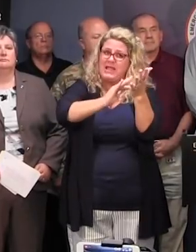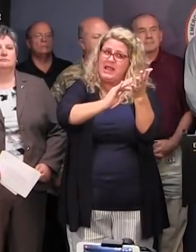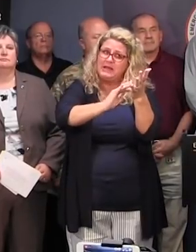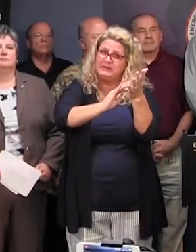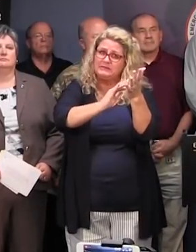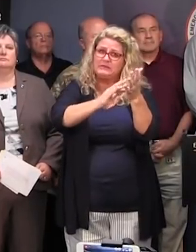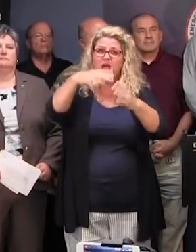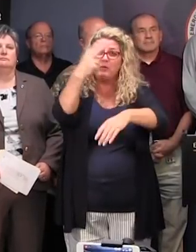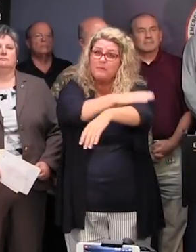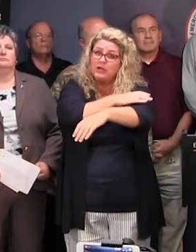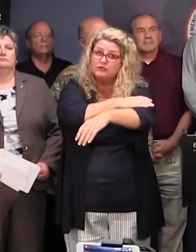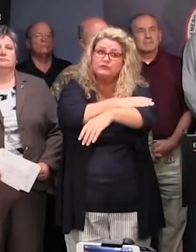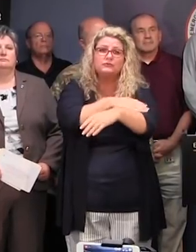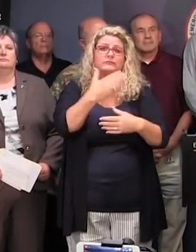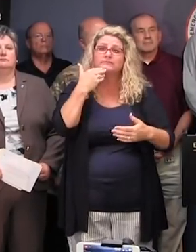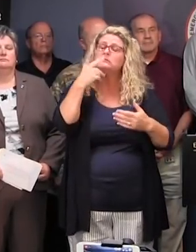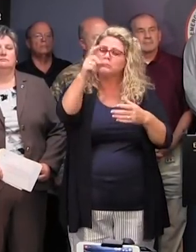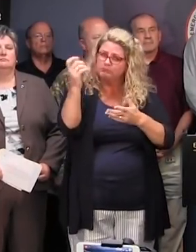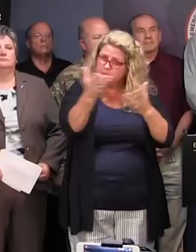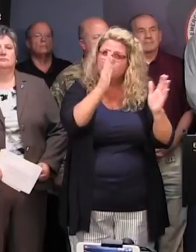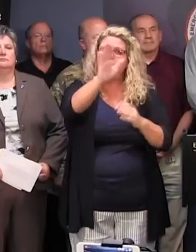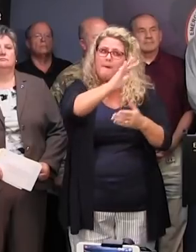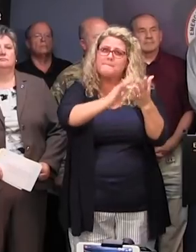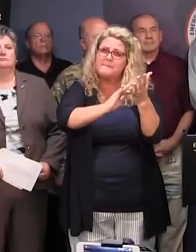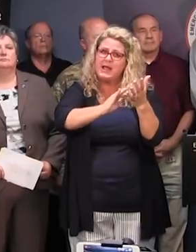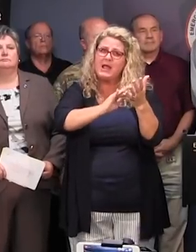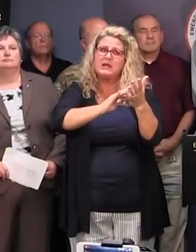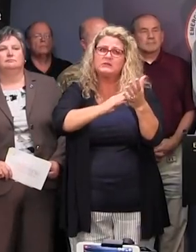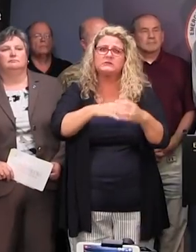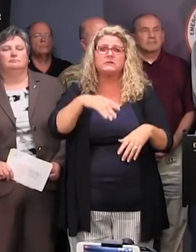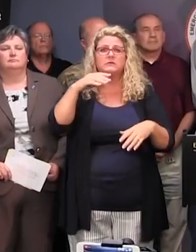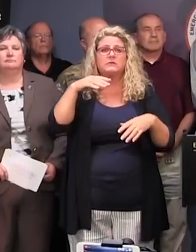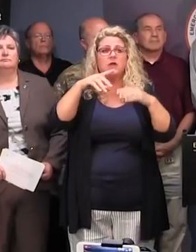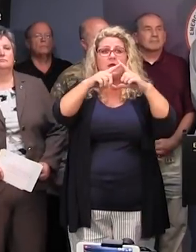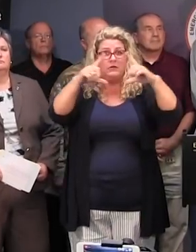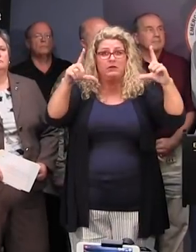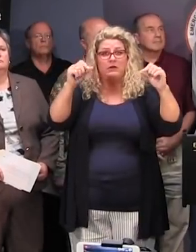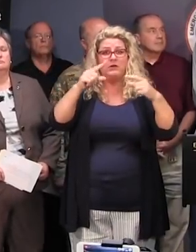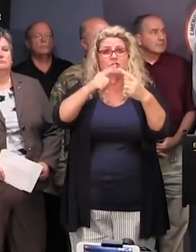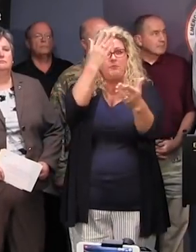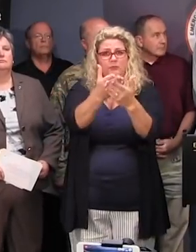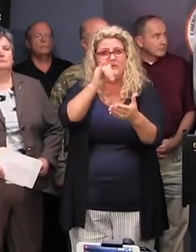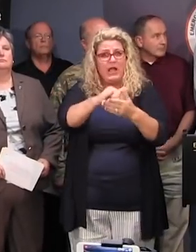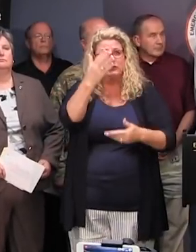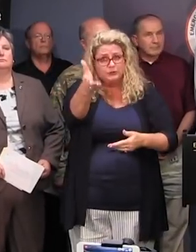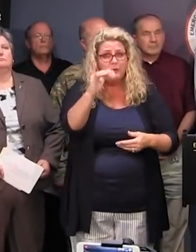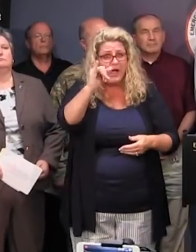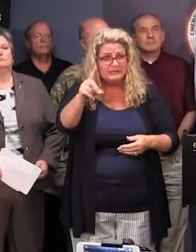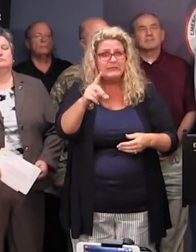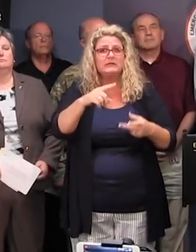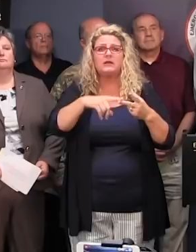conditions such as high blood pressure or diabetes, important identification documents, and any special food